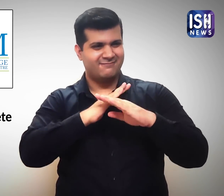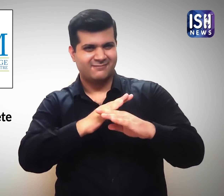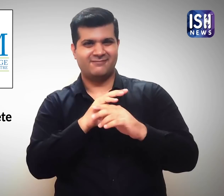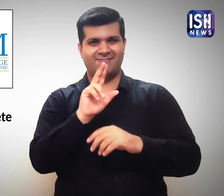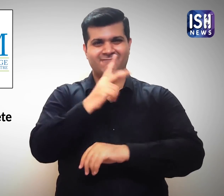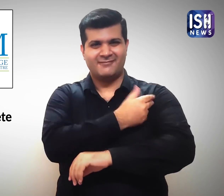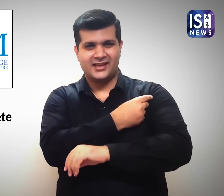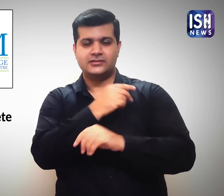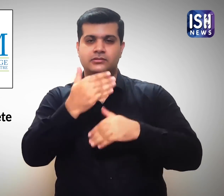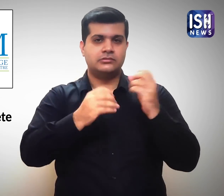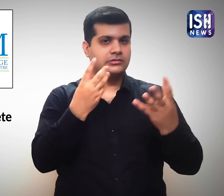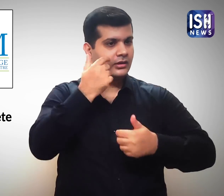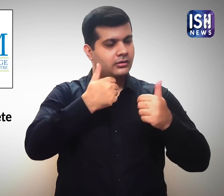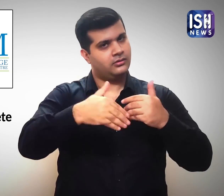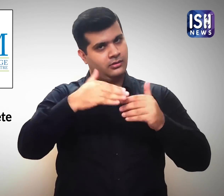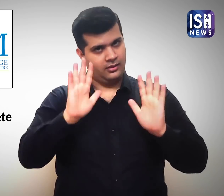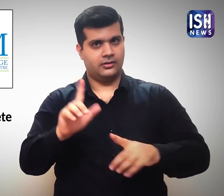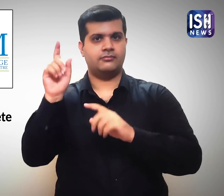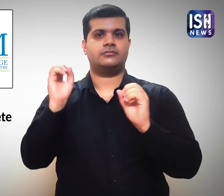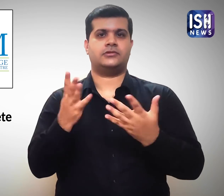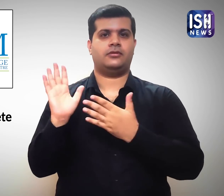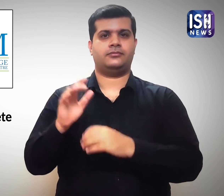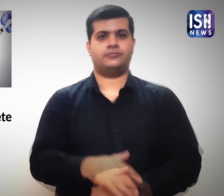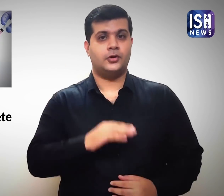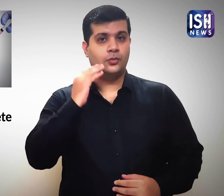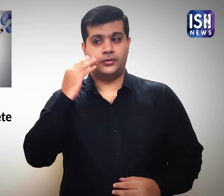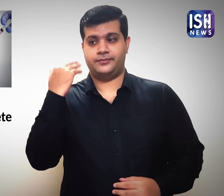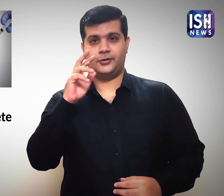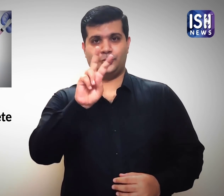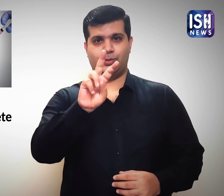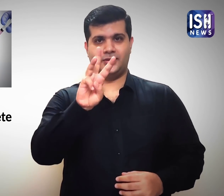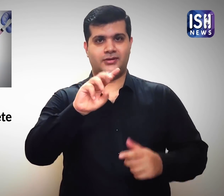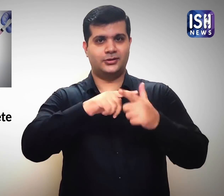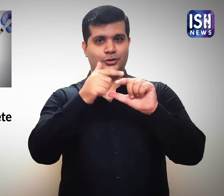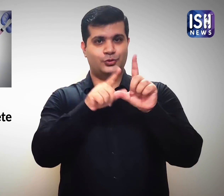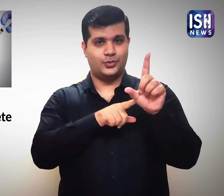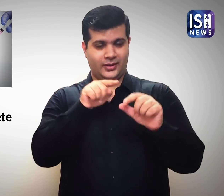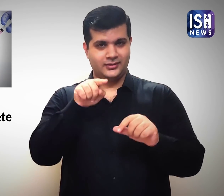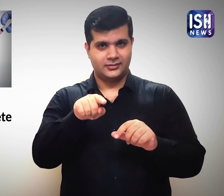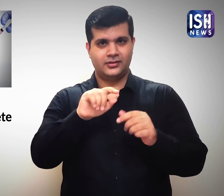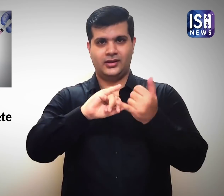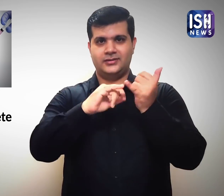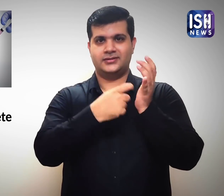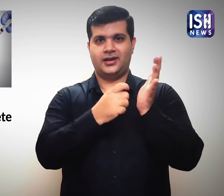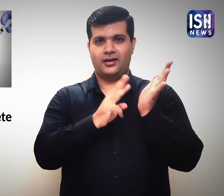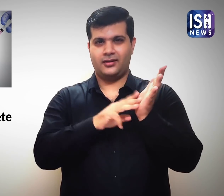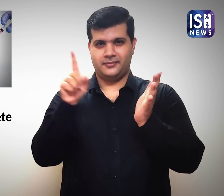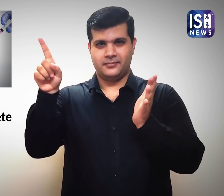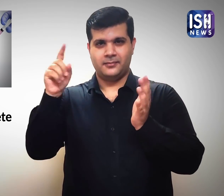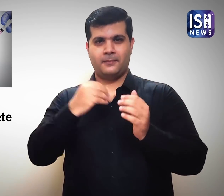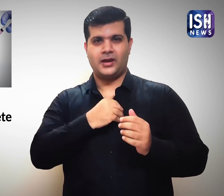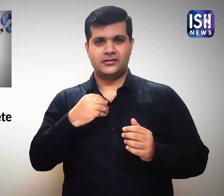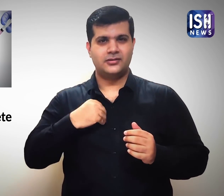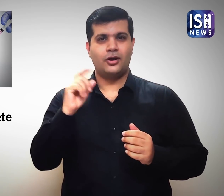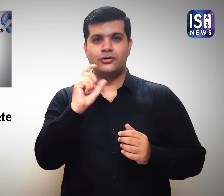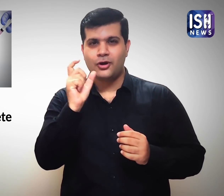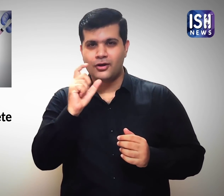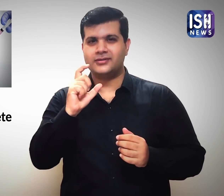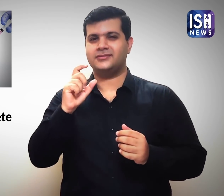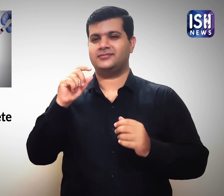trials for Covaxin. On 23rd July, selected volunteers were